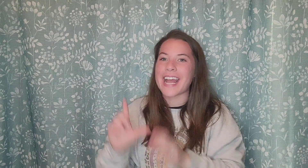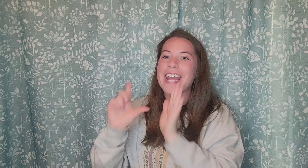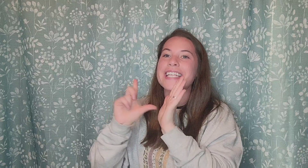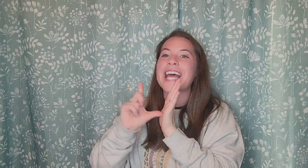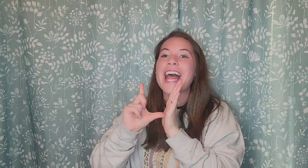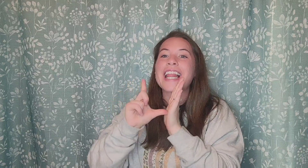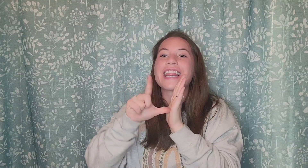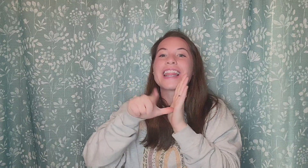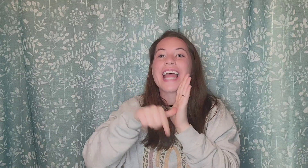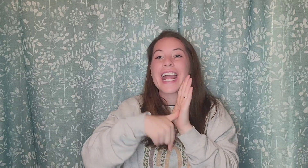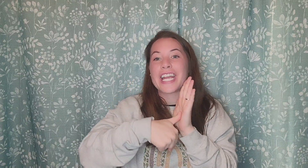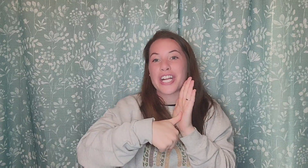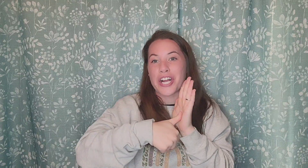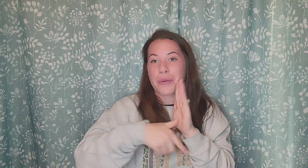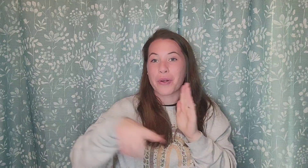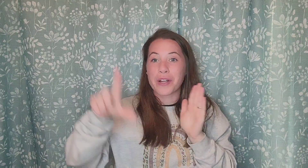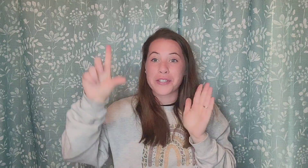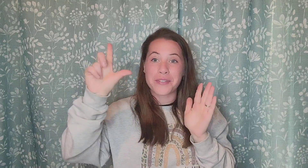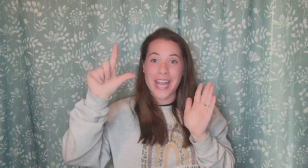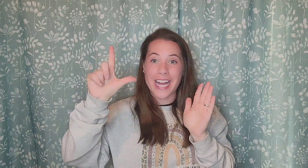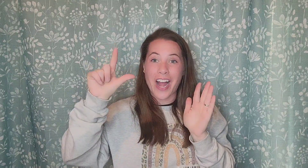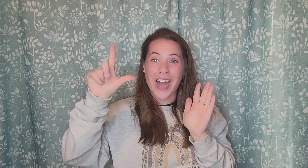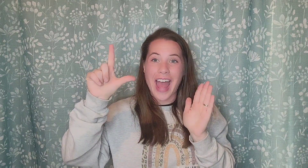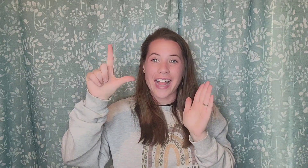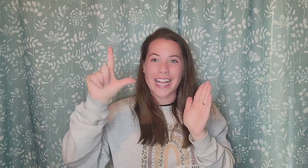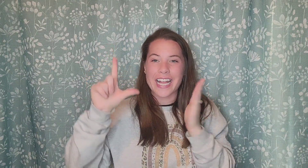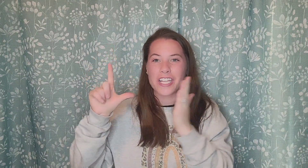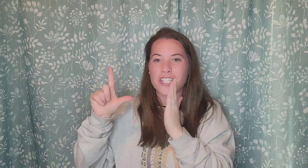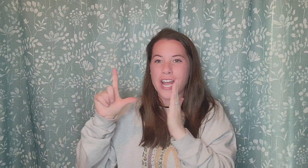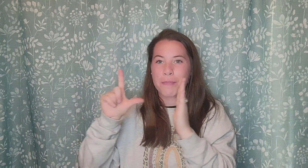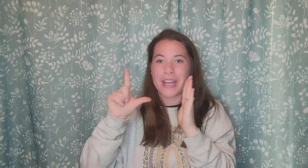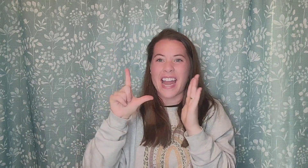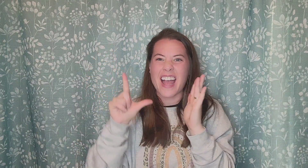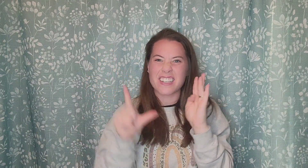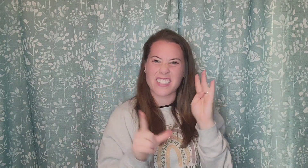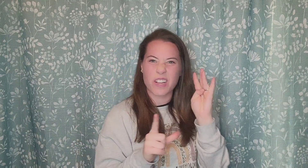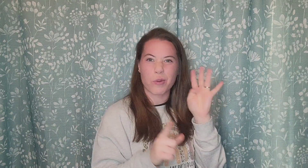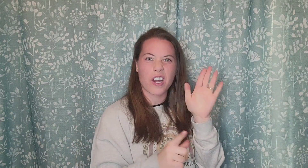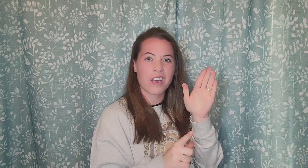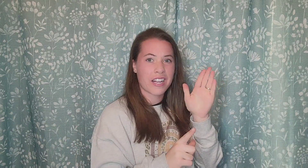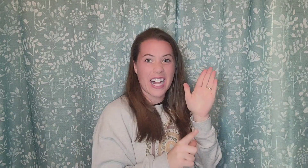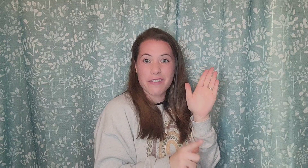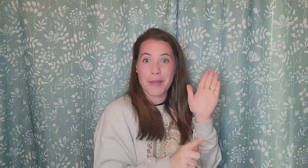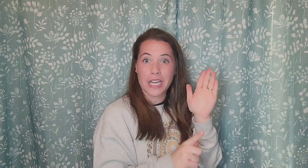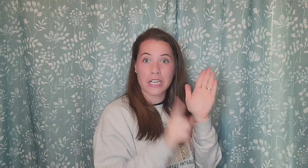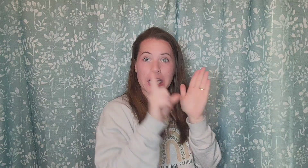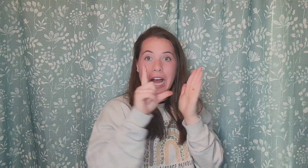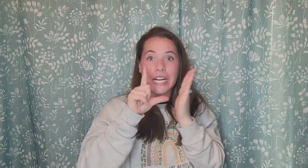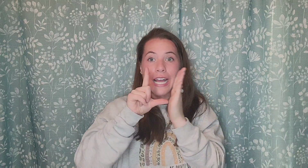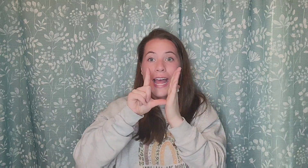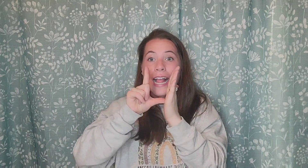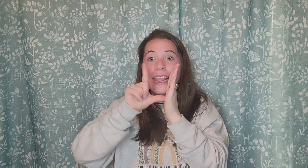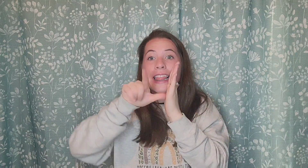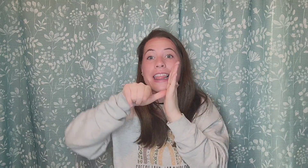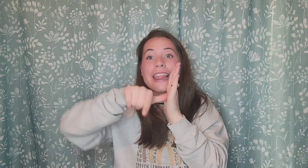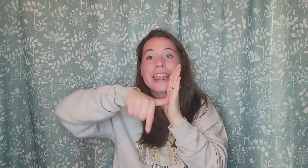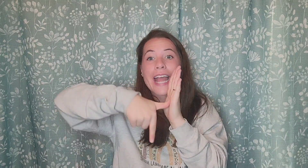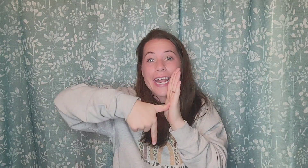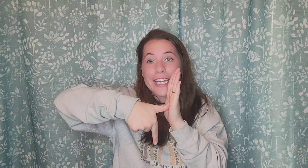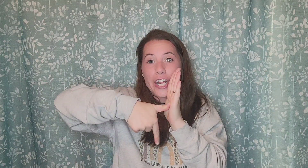is later. We're going to take our L handshape and act like we're kind of making a clock. Later.